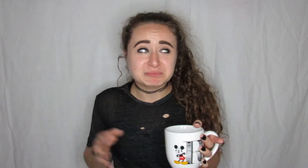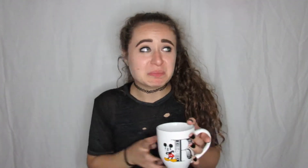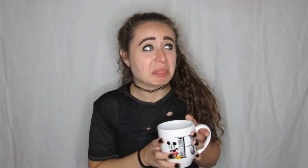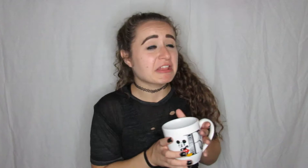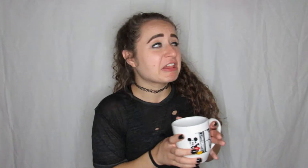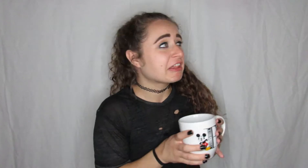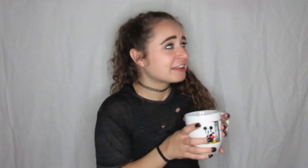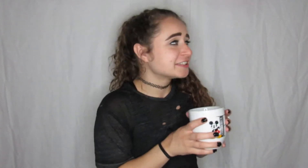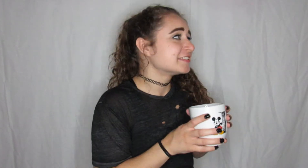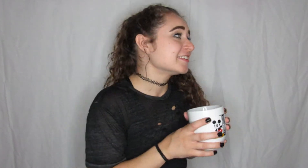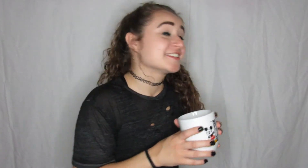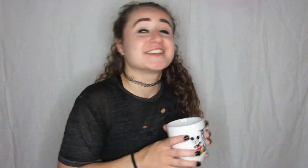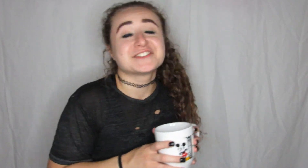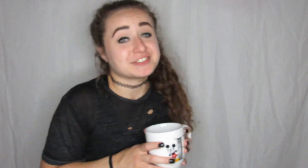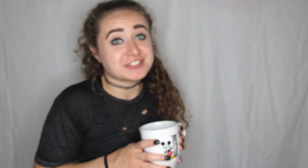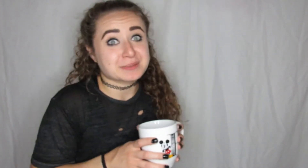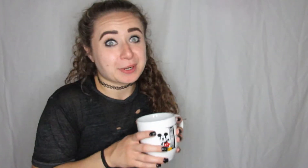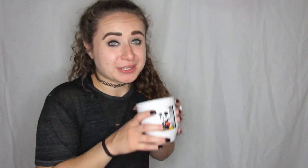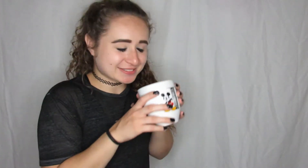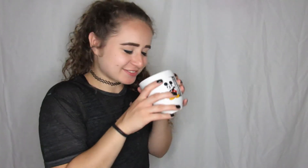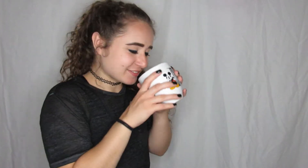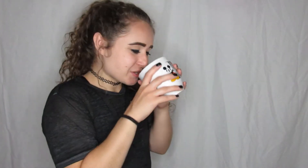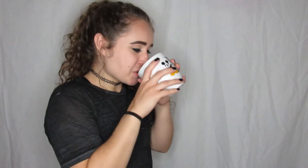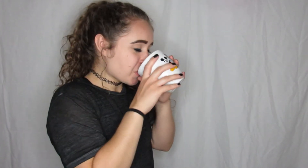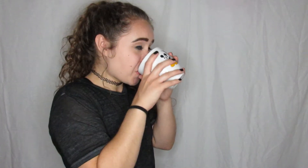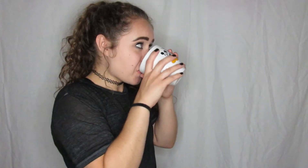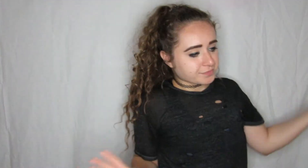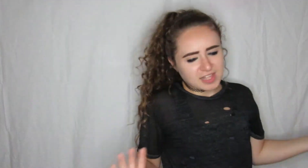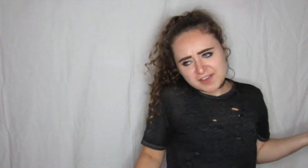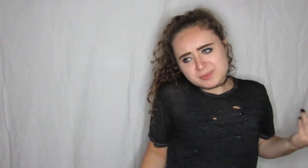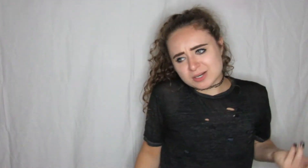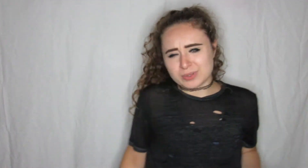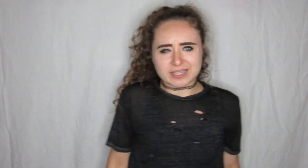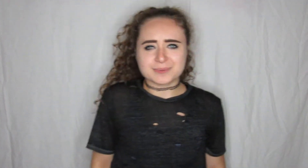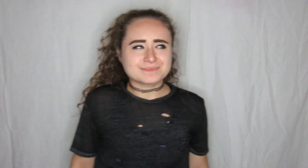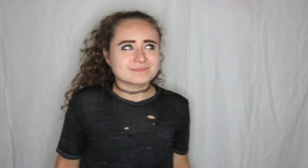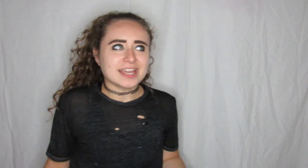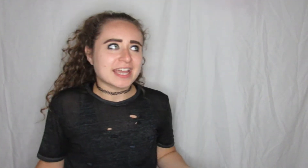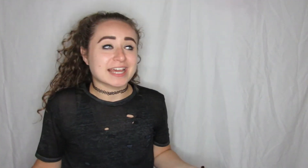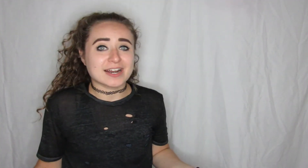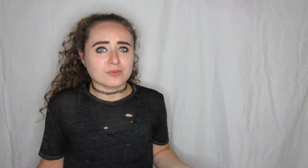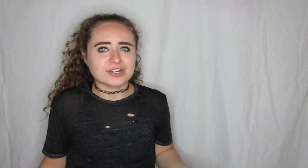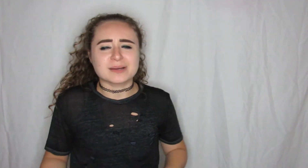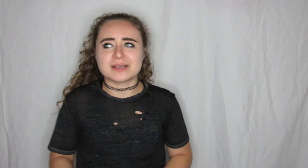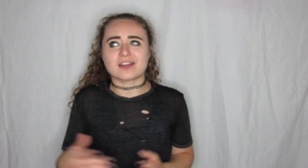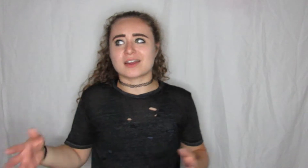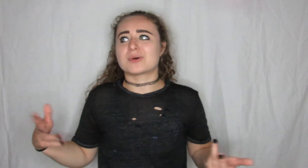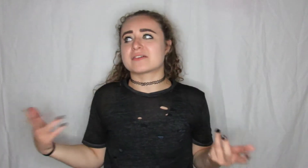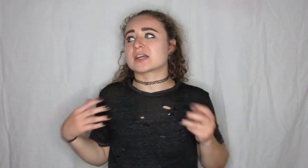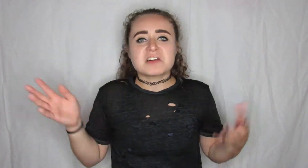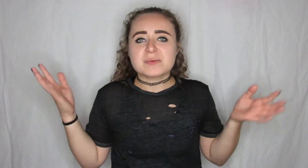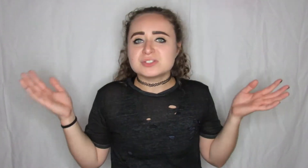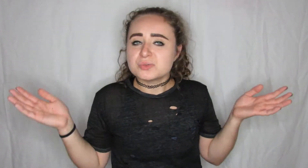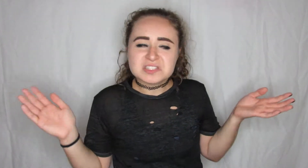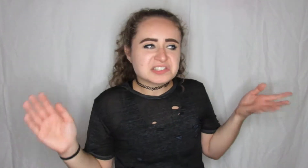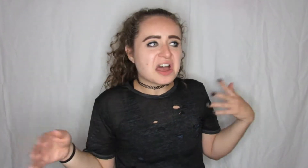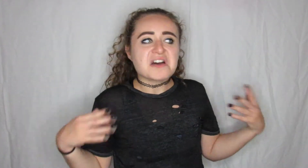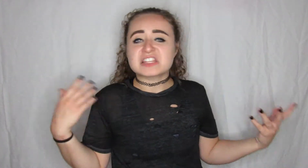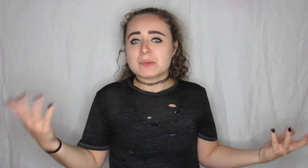the funny part after about a week I kind of got over it I'm like all right whatever I've been doing stuff keep